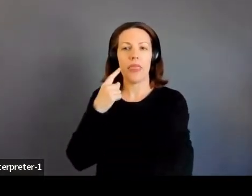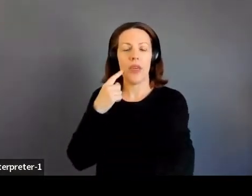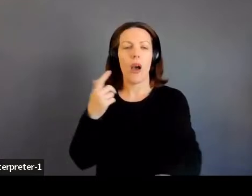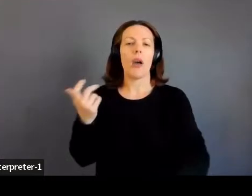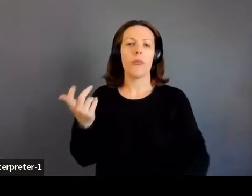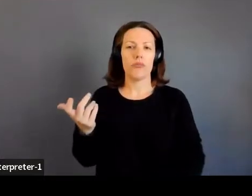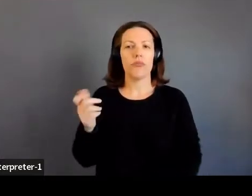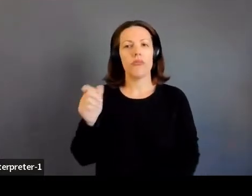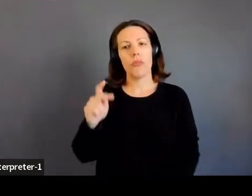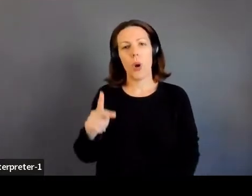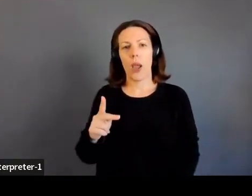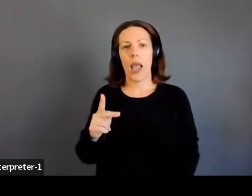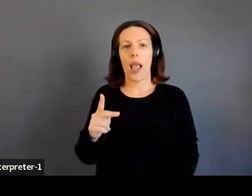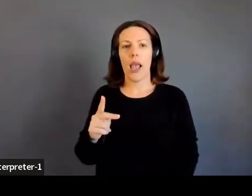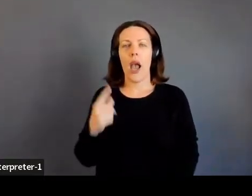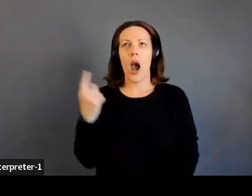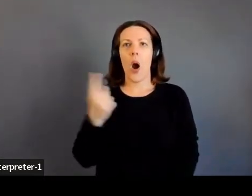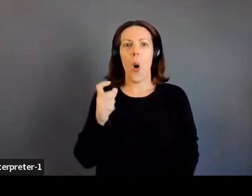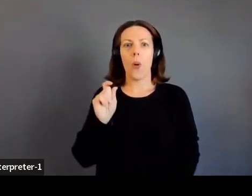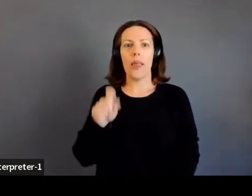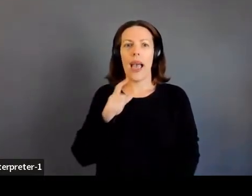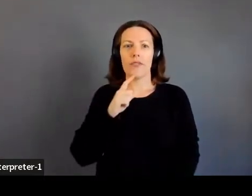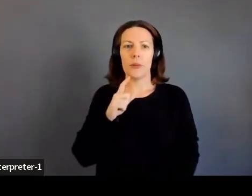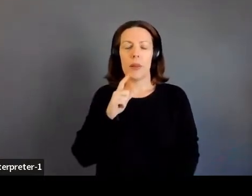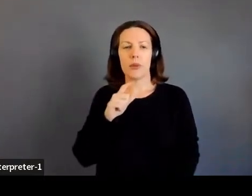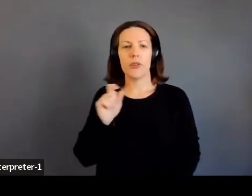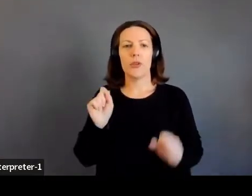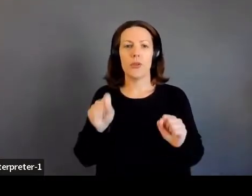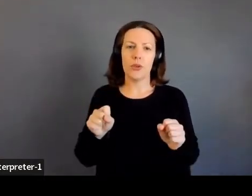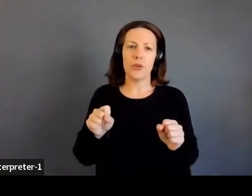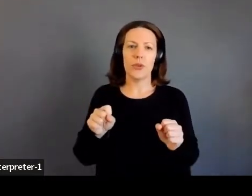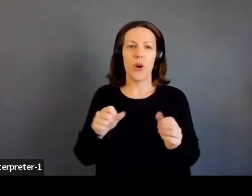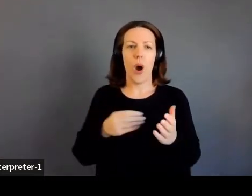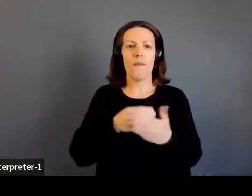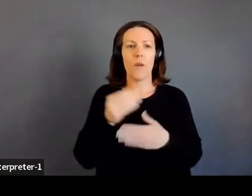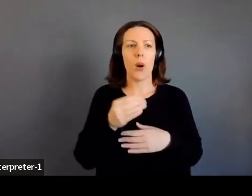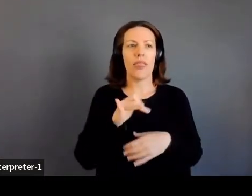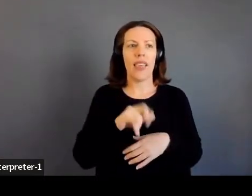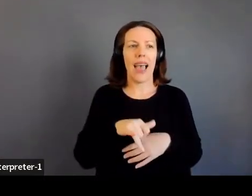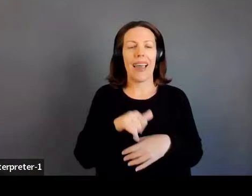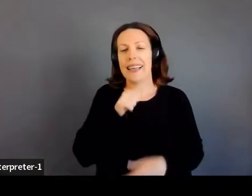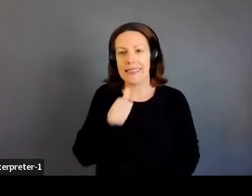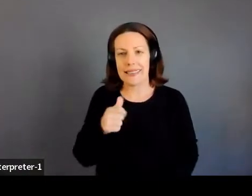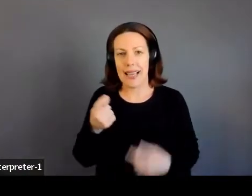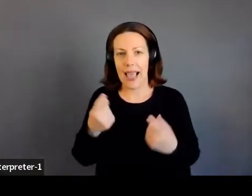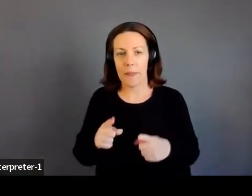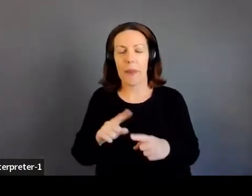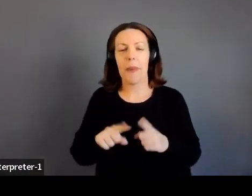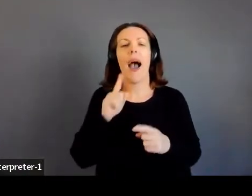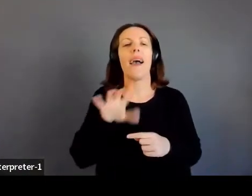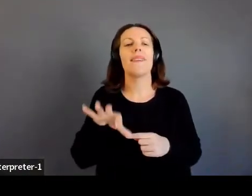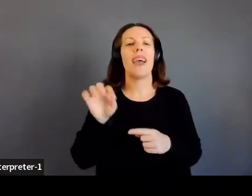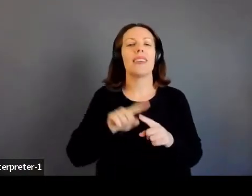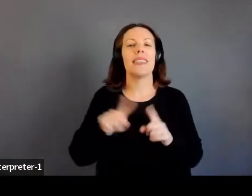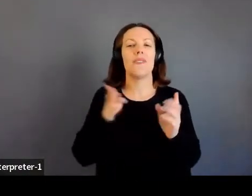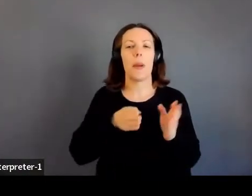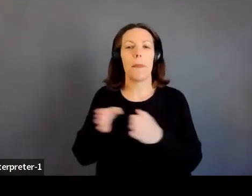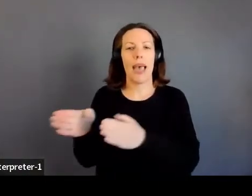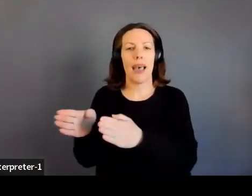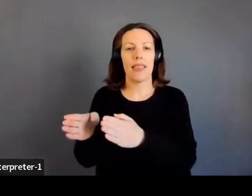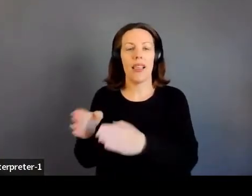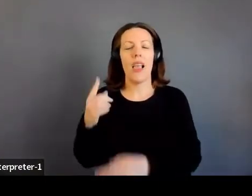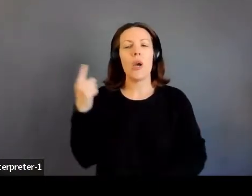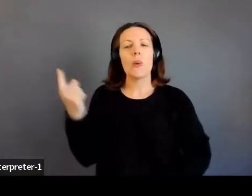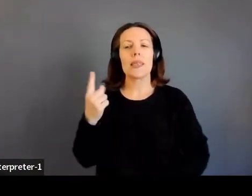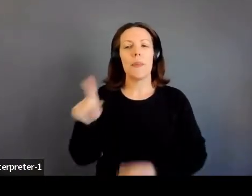maybe, you know, okay, all I have to do is afford it one day, easy. And like, that didn't happen. But I found another path. And it was something about